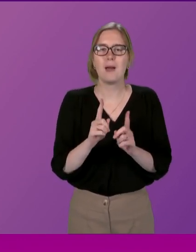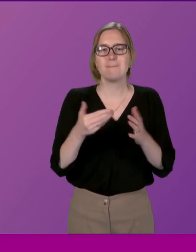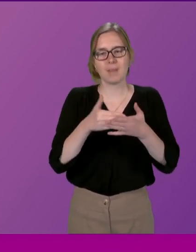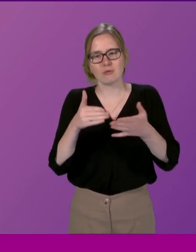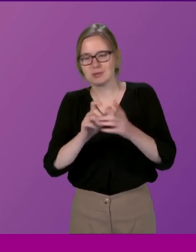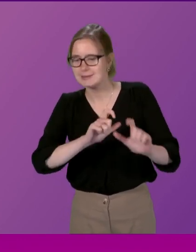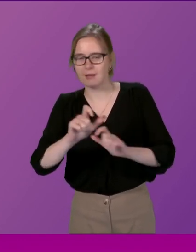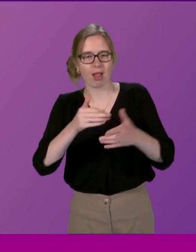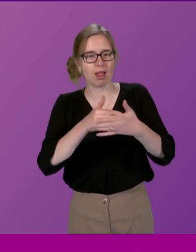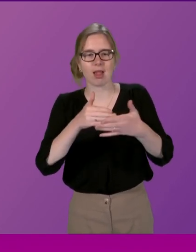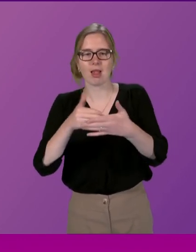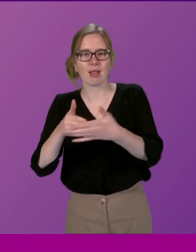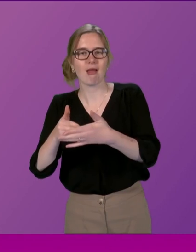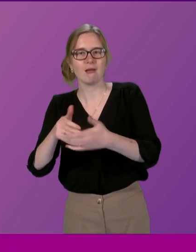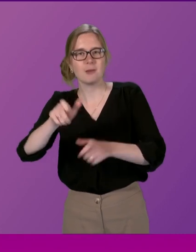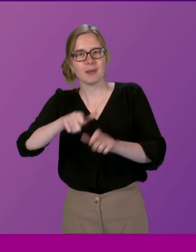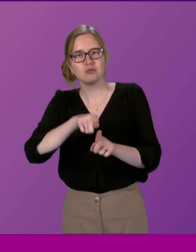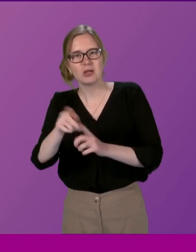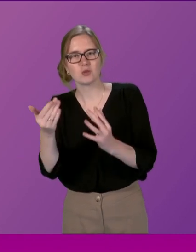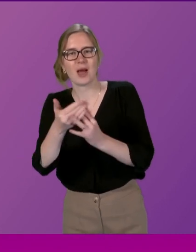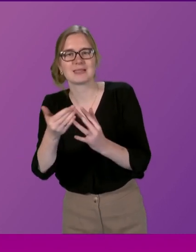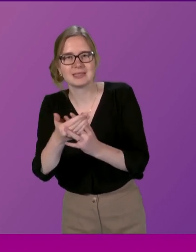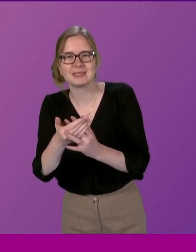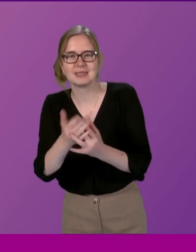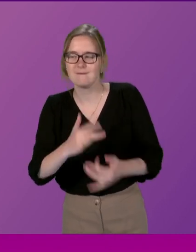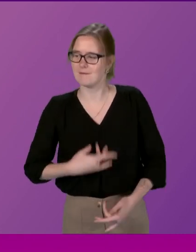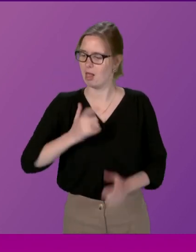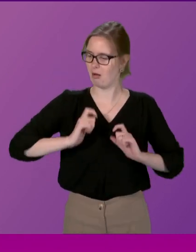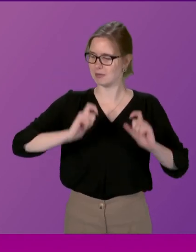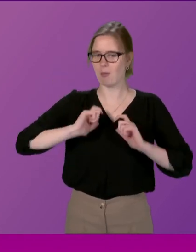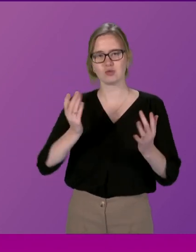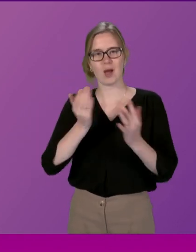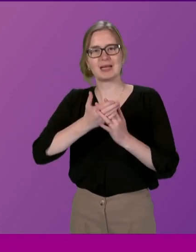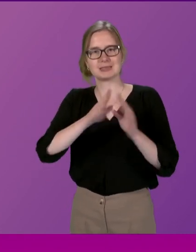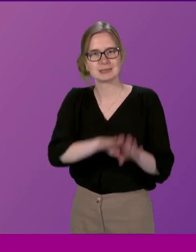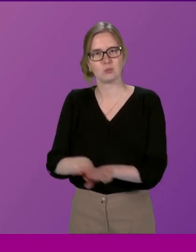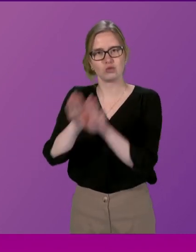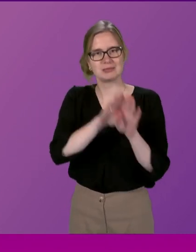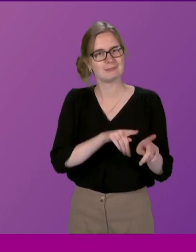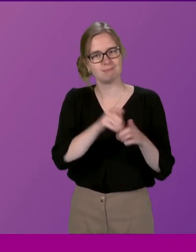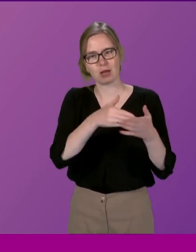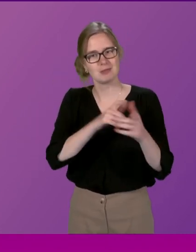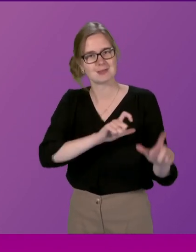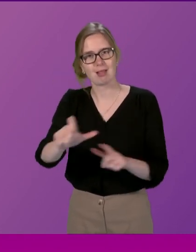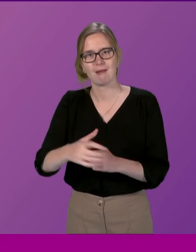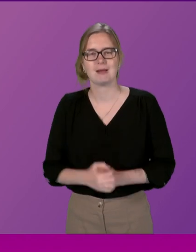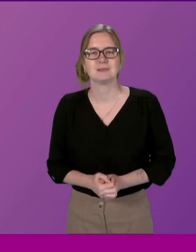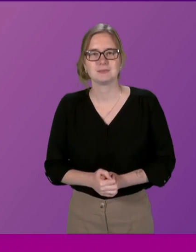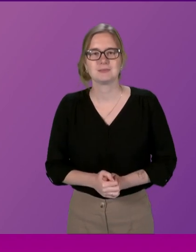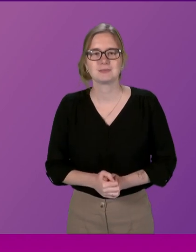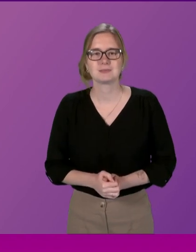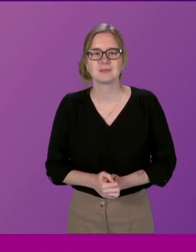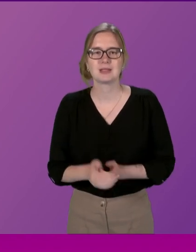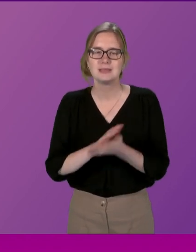exist in Scotland for people accessing and feeling comfortable to access democracy this includes